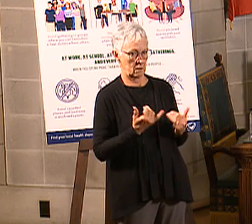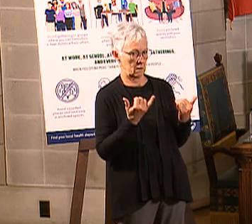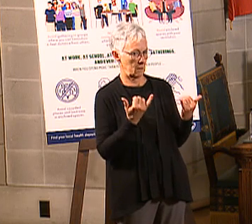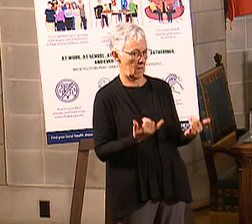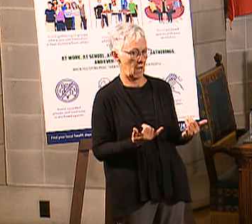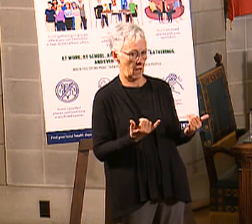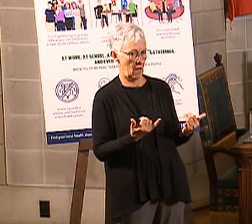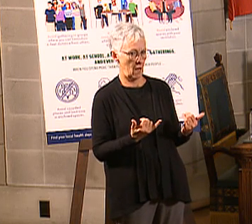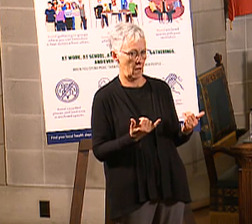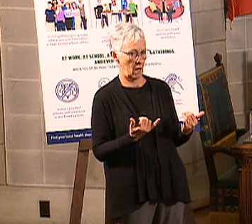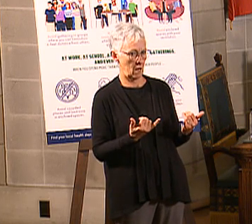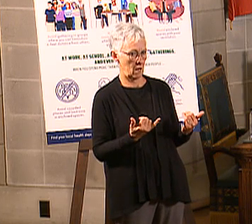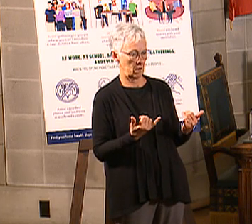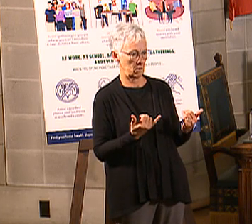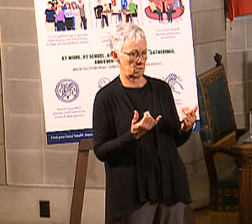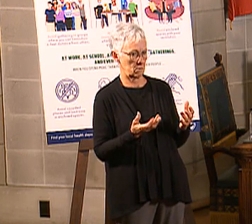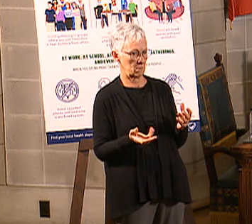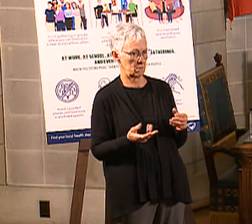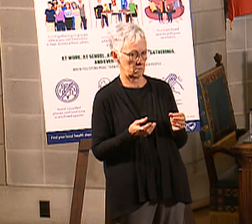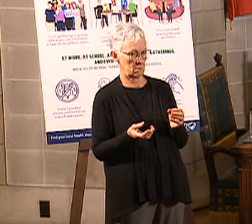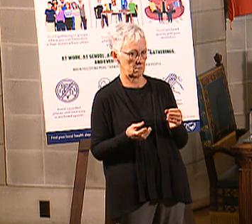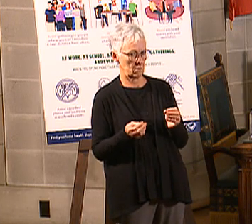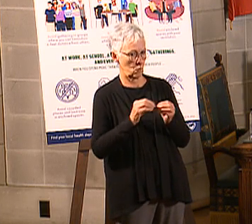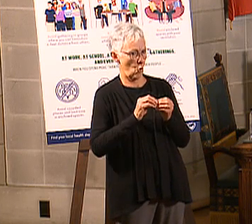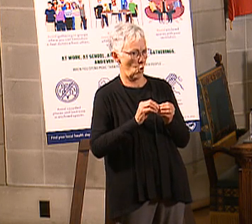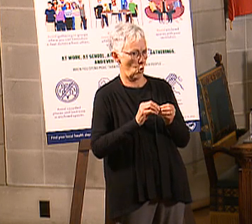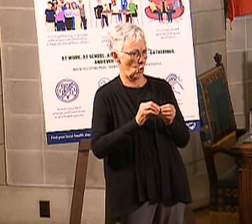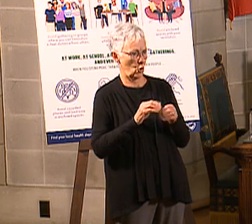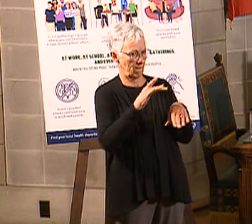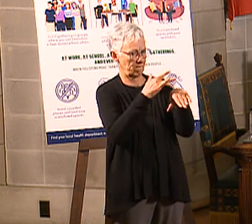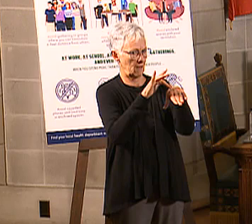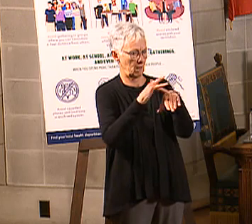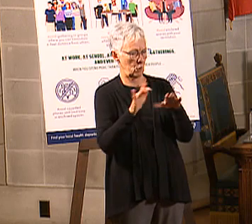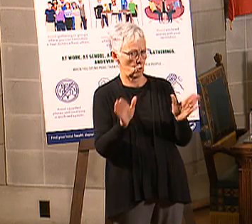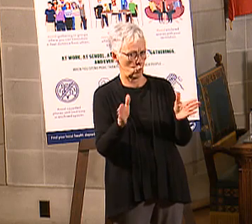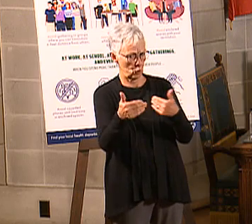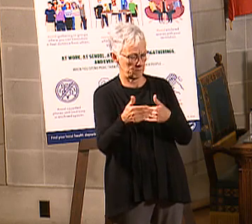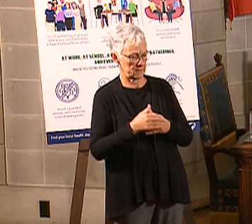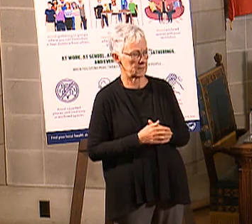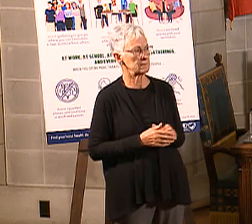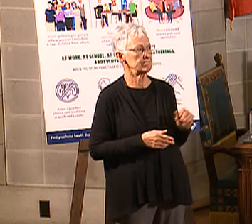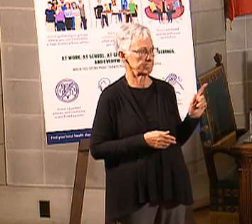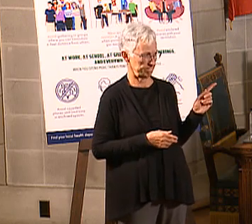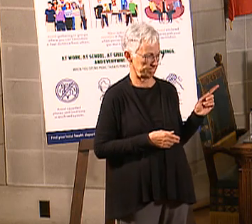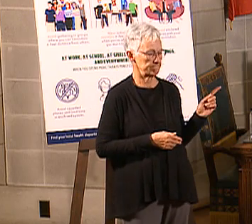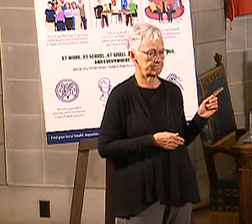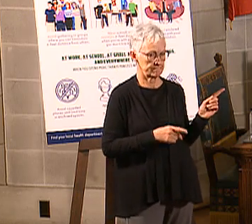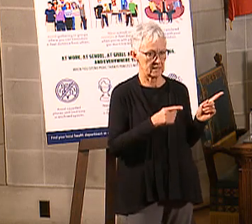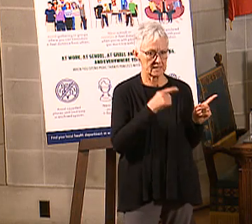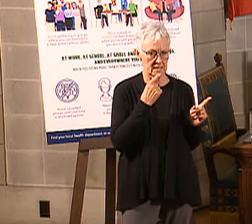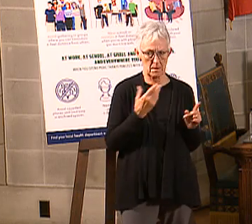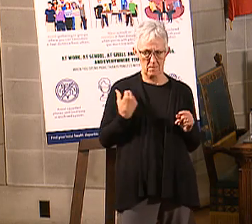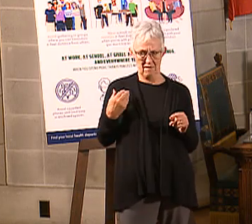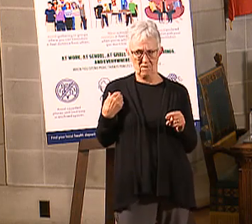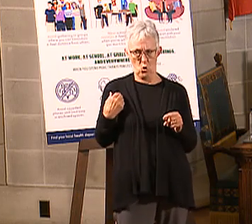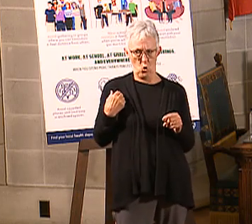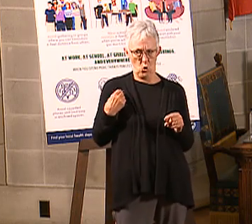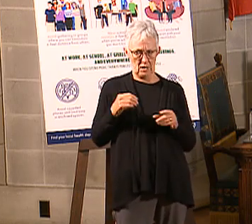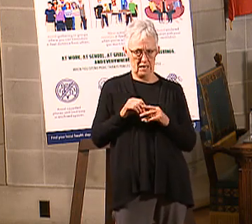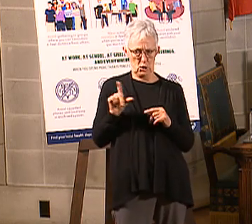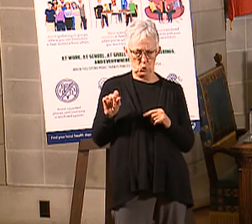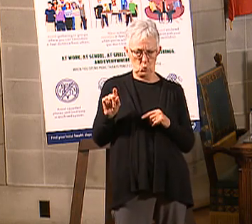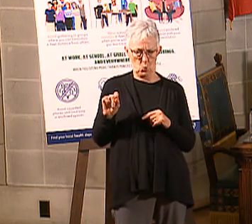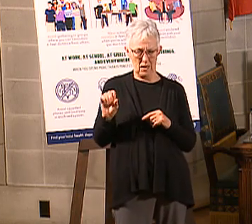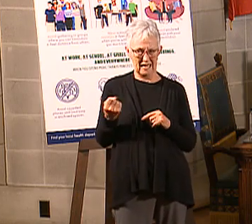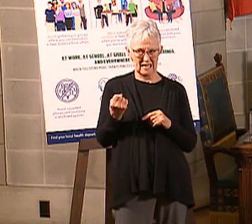specific reason for that that you're aware of? So, the question was, with regard to hospital capacity, it was down in the 20s, now it's up in the 30s.